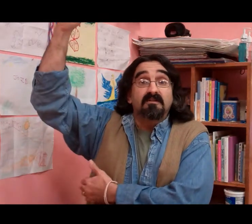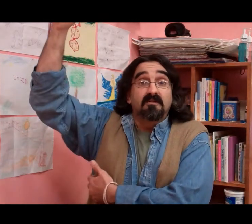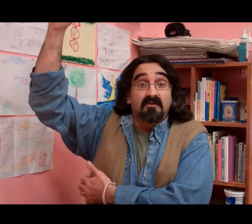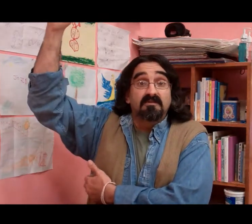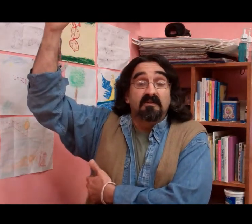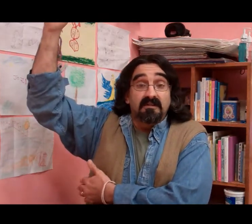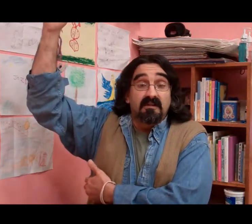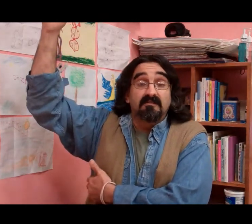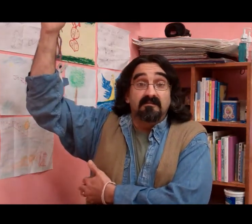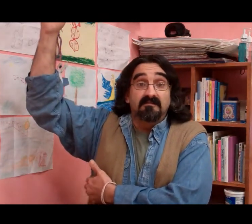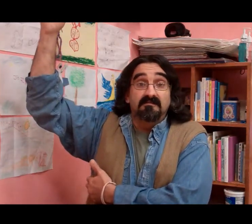towards one another.